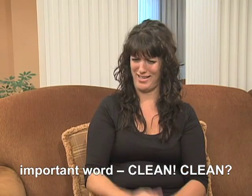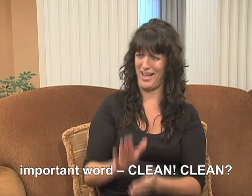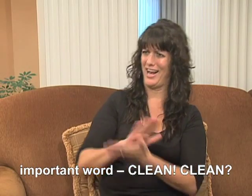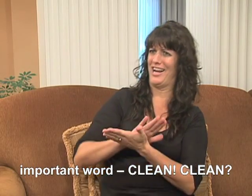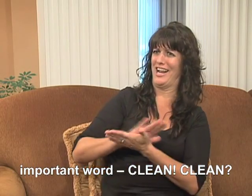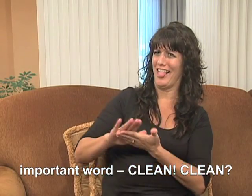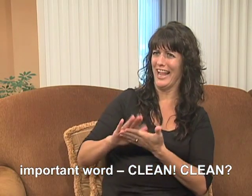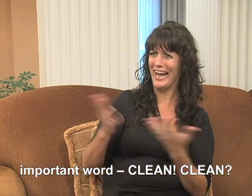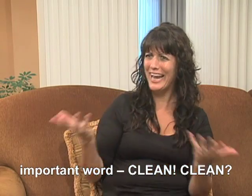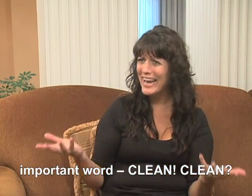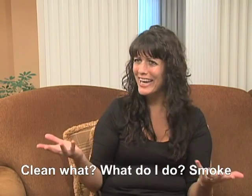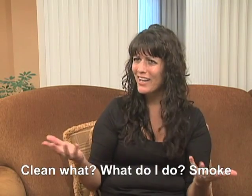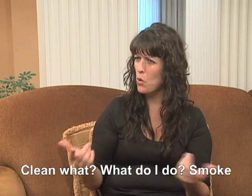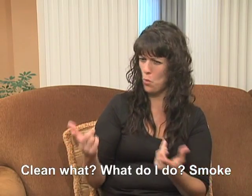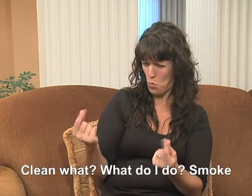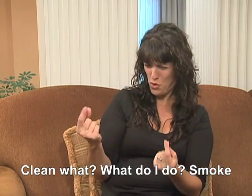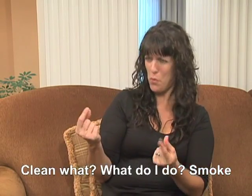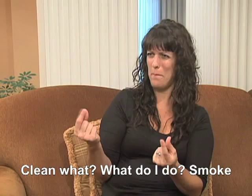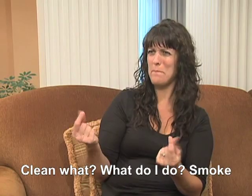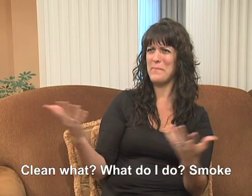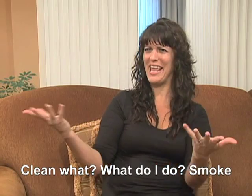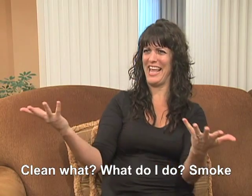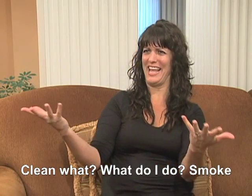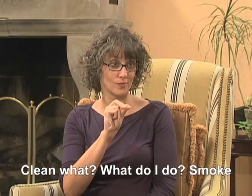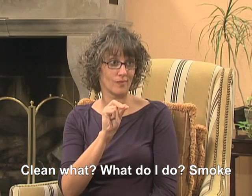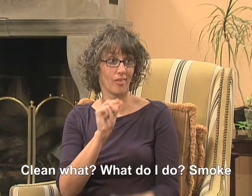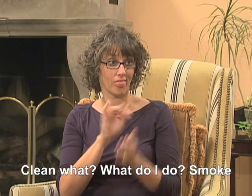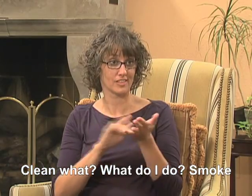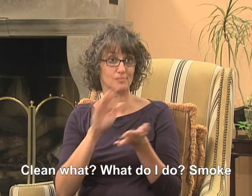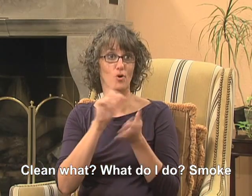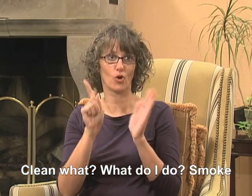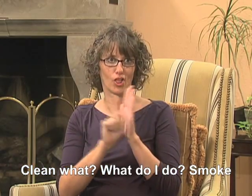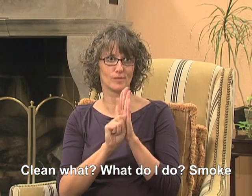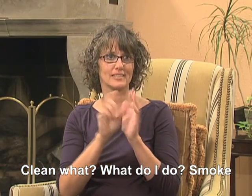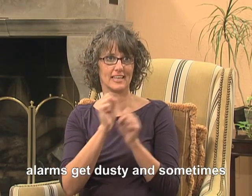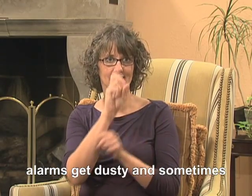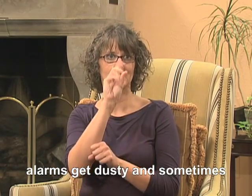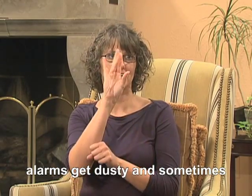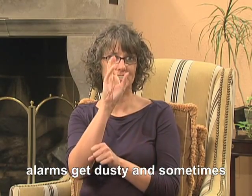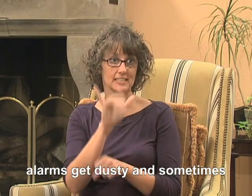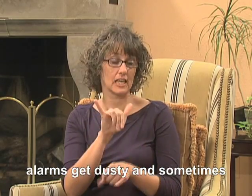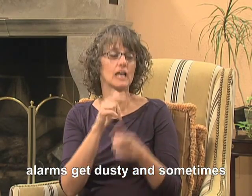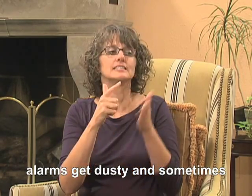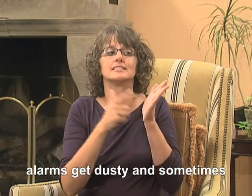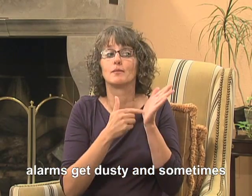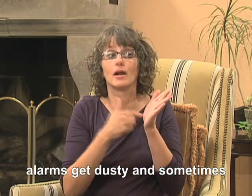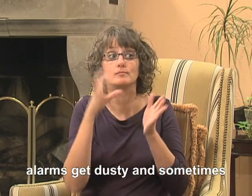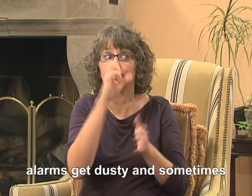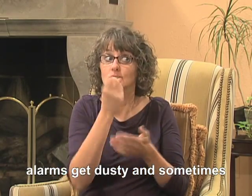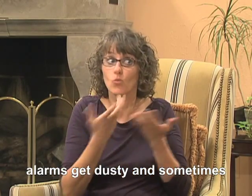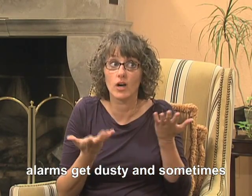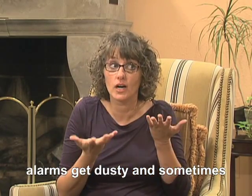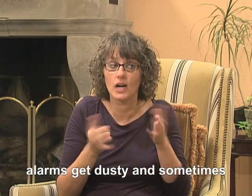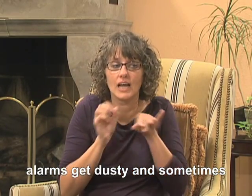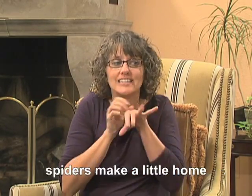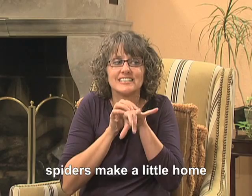Clean? Clean what? What do I do? Smoke alarms get dusty and sometimes